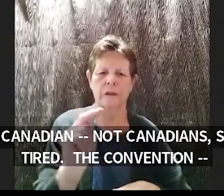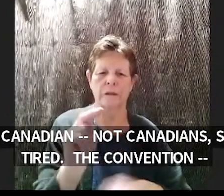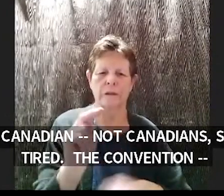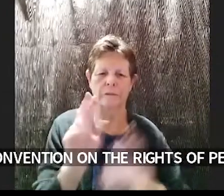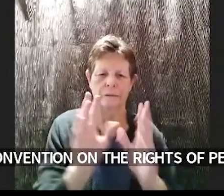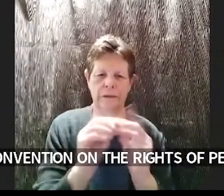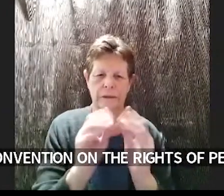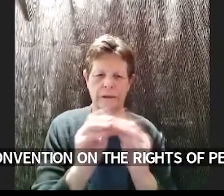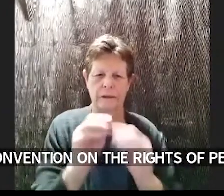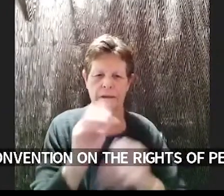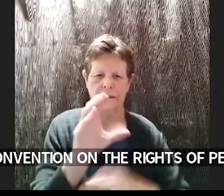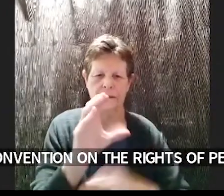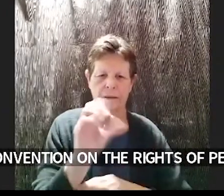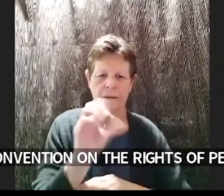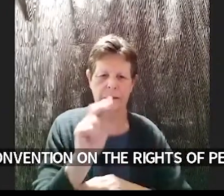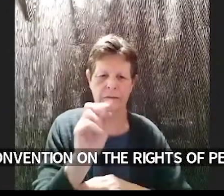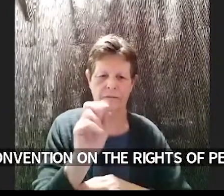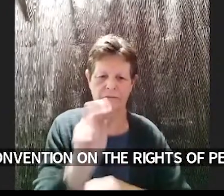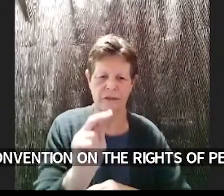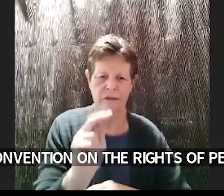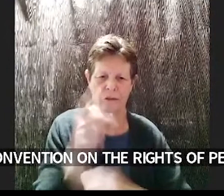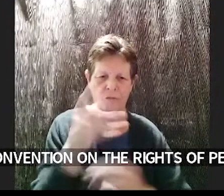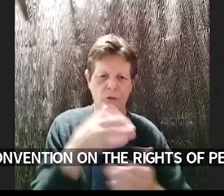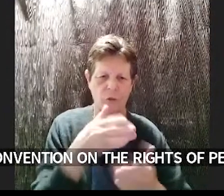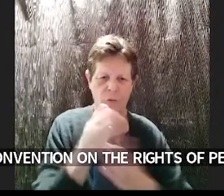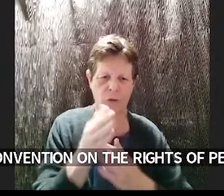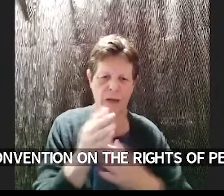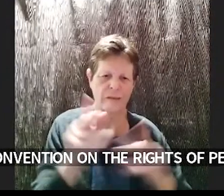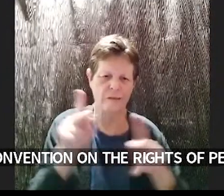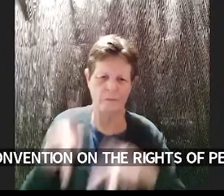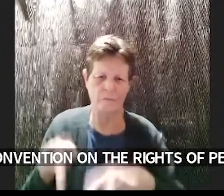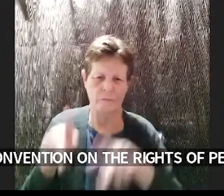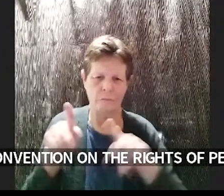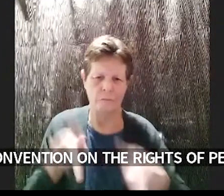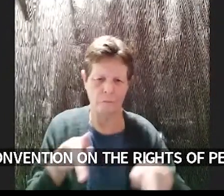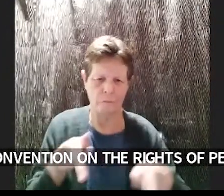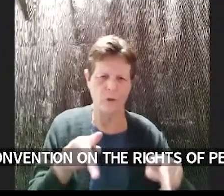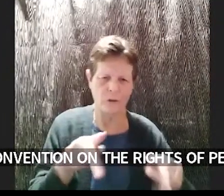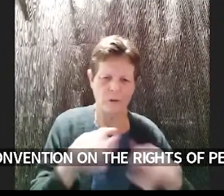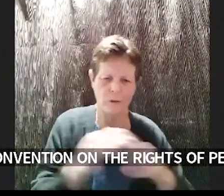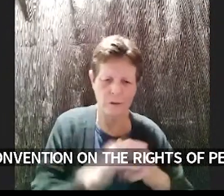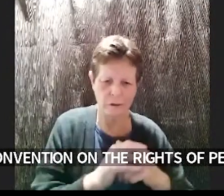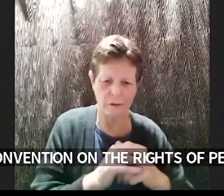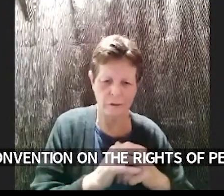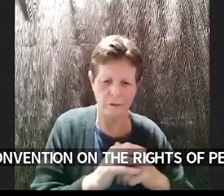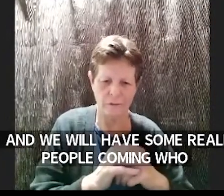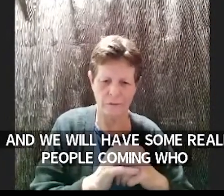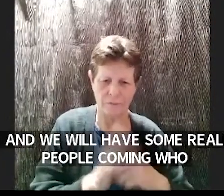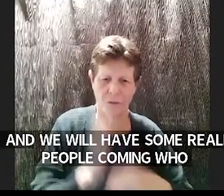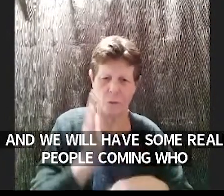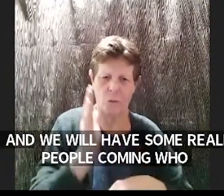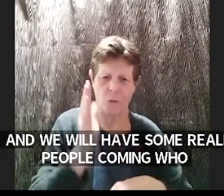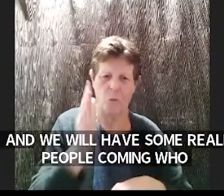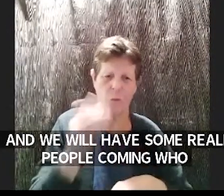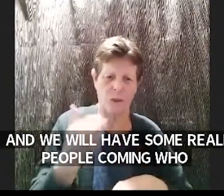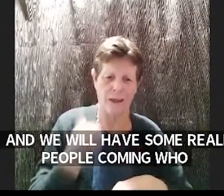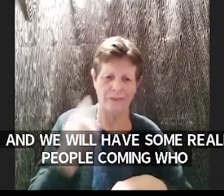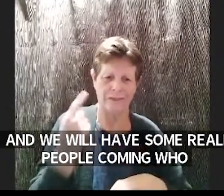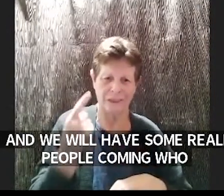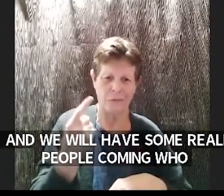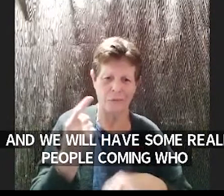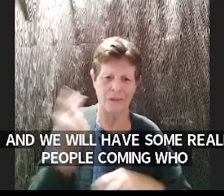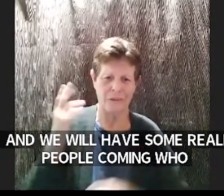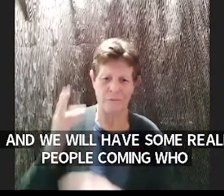we will have some really amazing people coming who participated 11 years ago um at the un